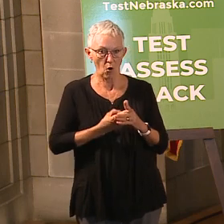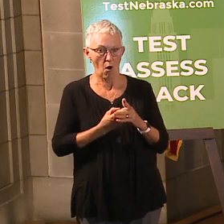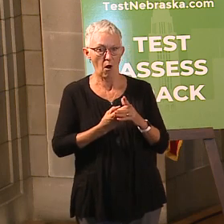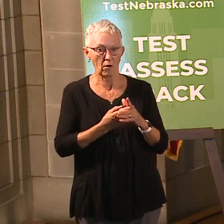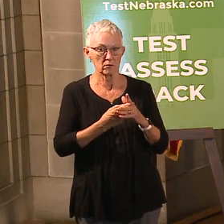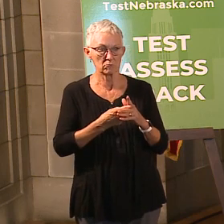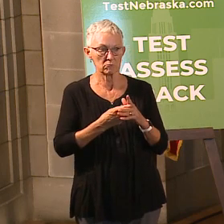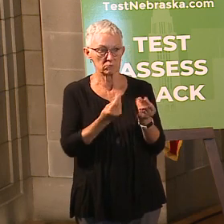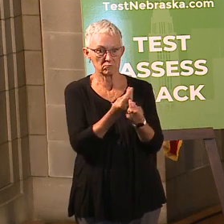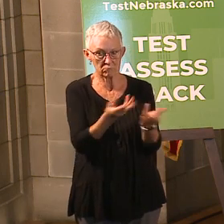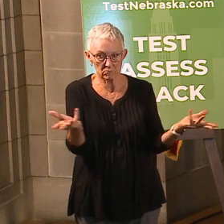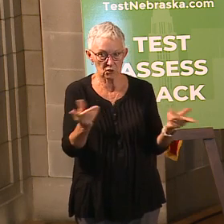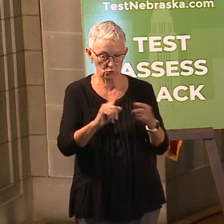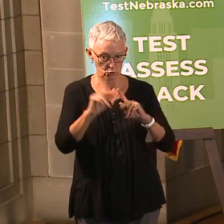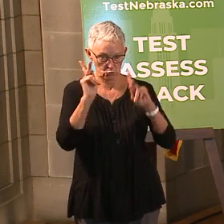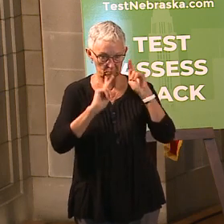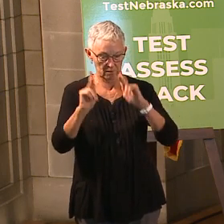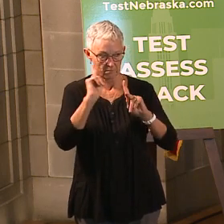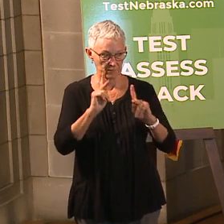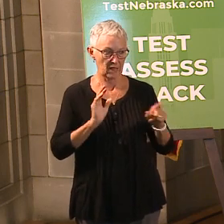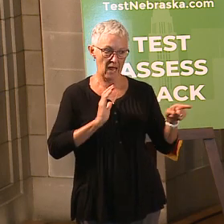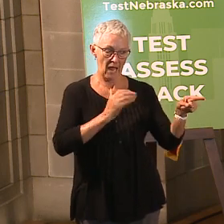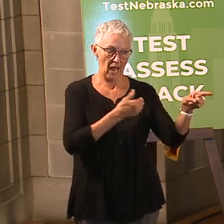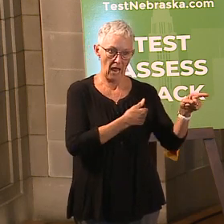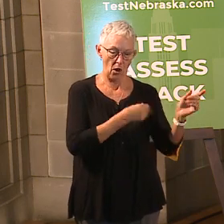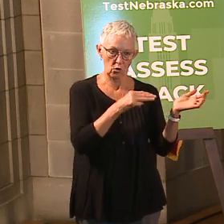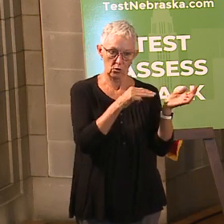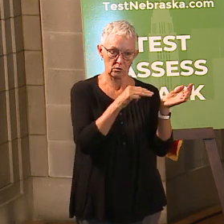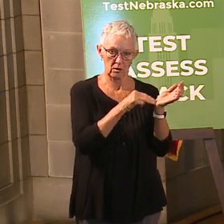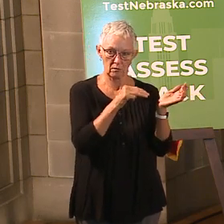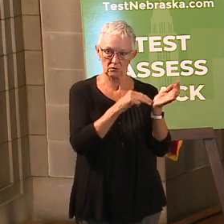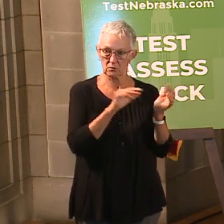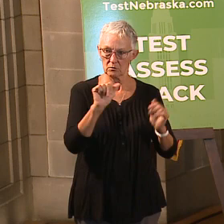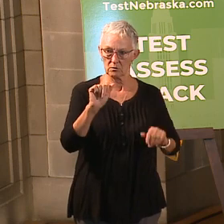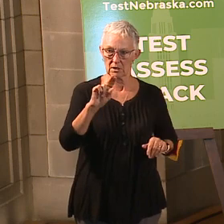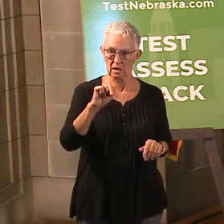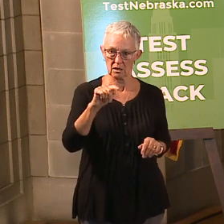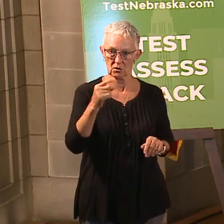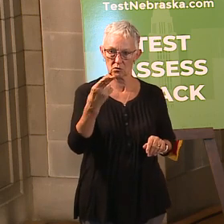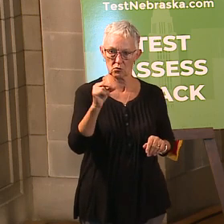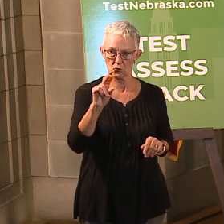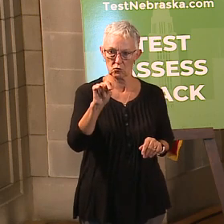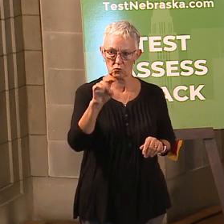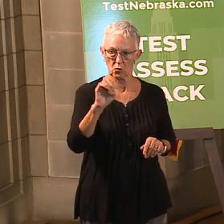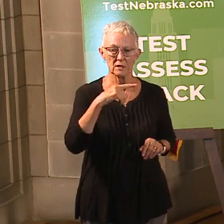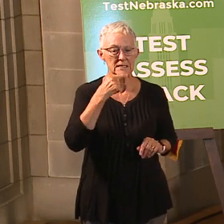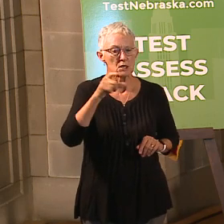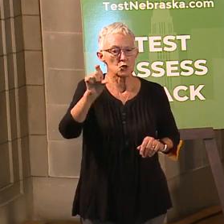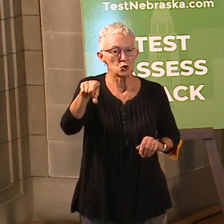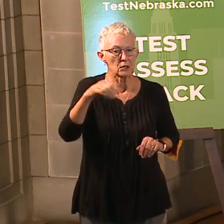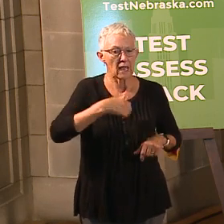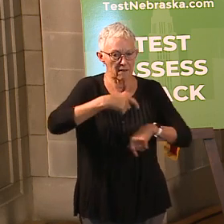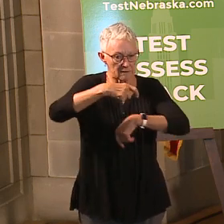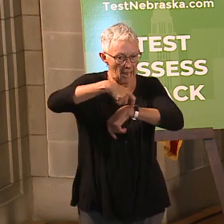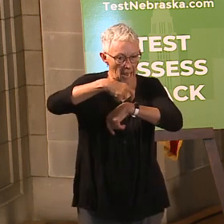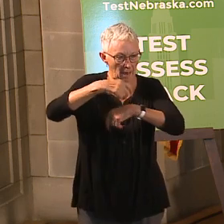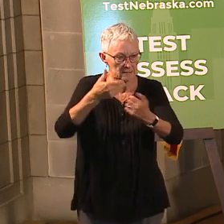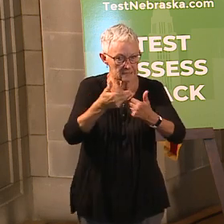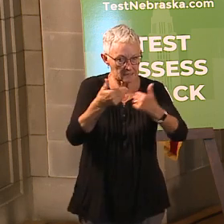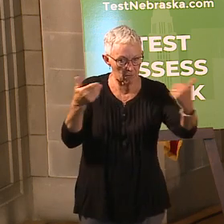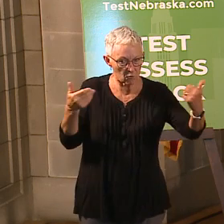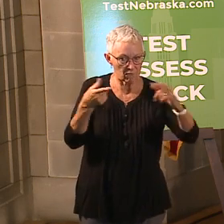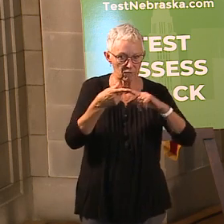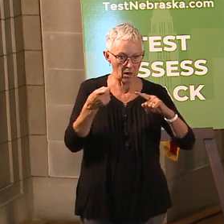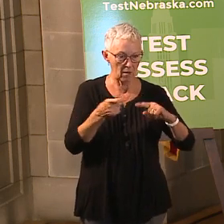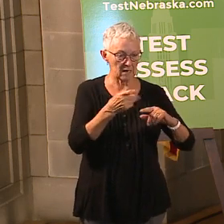officer, Dr. Antone, they do want a certain period of separation between getting the flu vaccine and getting the coronavirus vaccine when that's available.